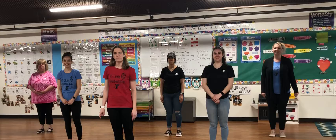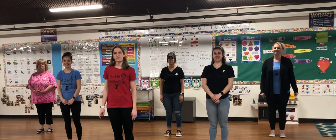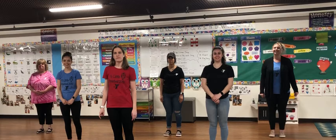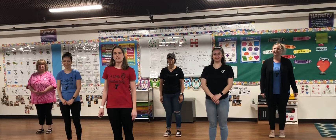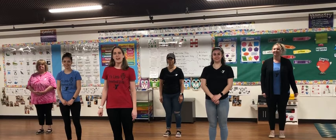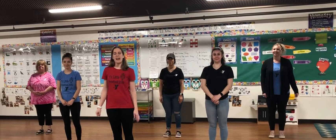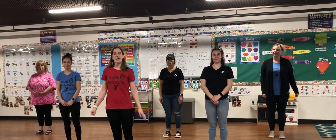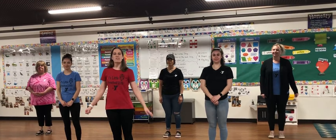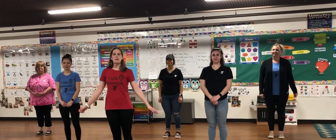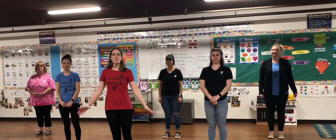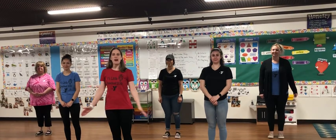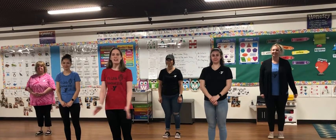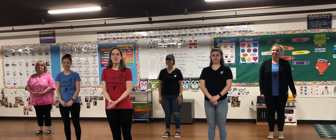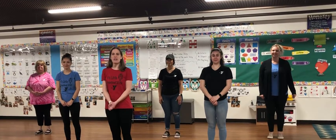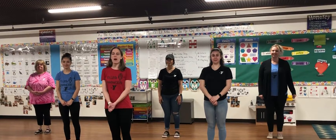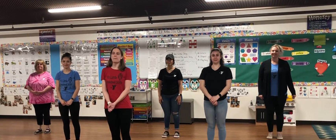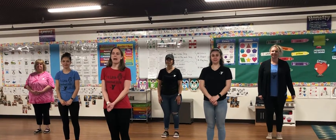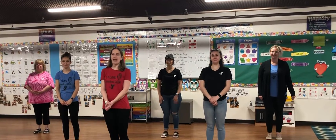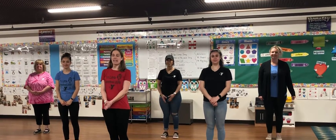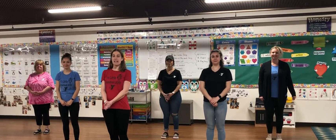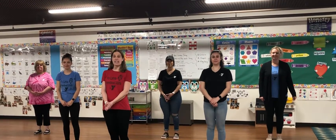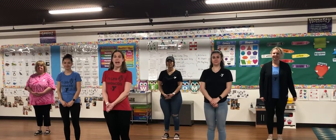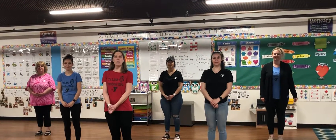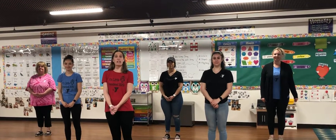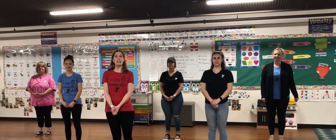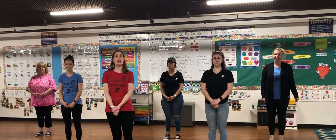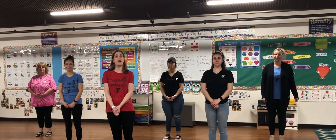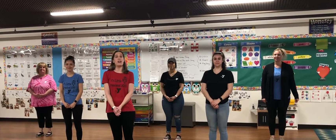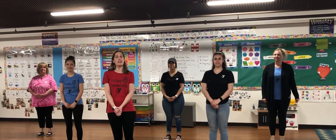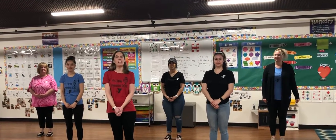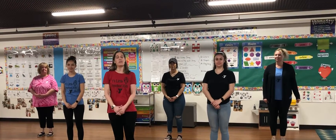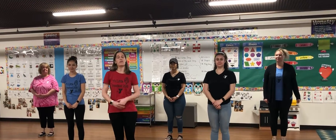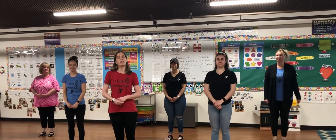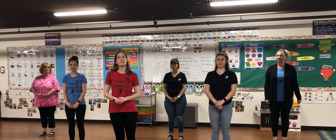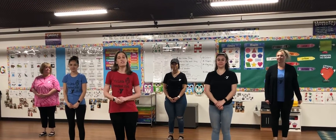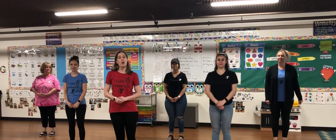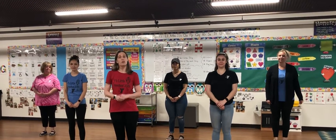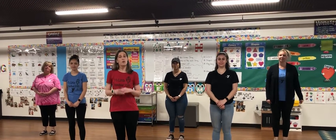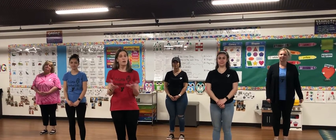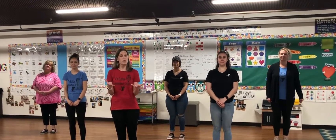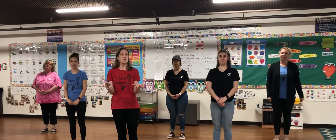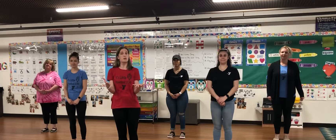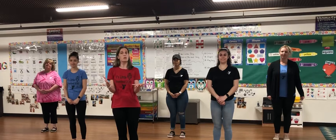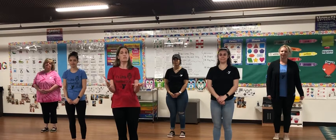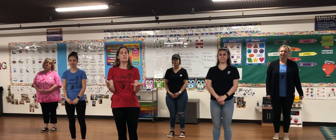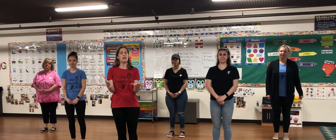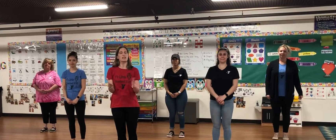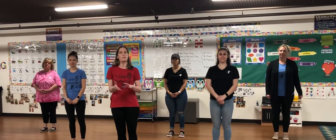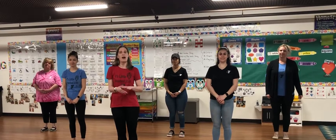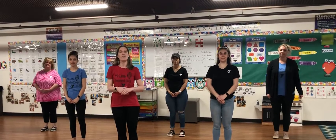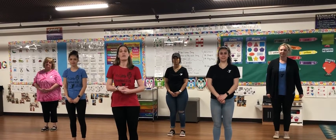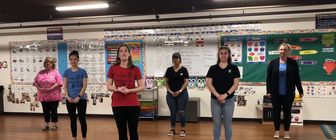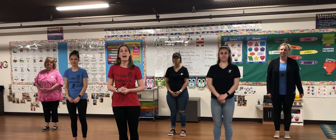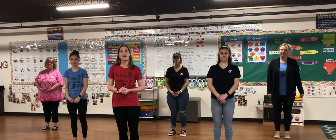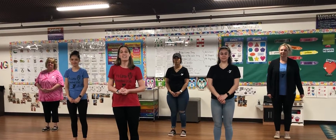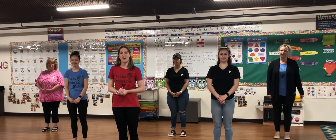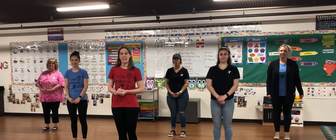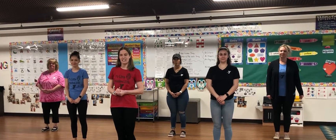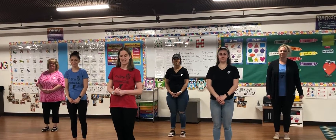Hi everybody! We are back and now we're gonna learn a fun song from our spring recycle about Valentine's